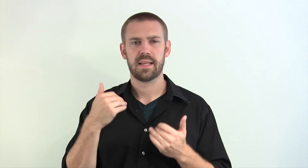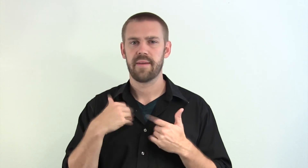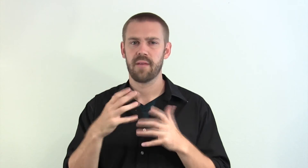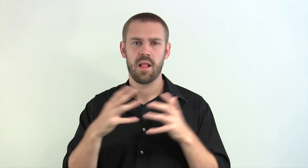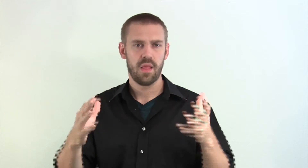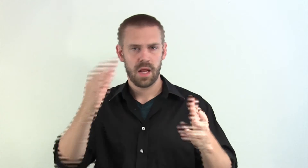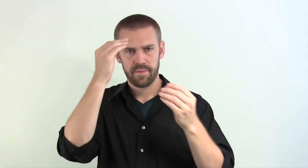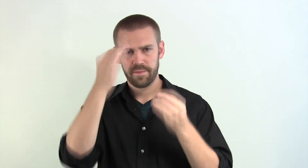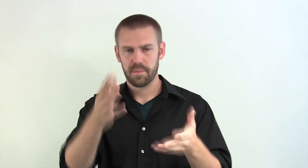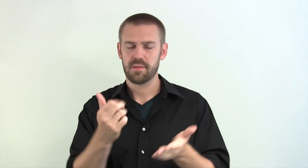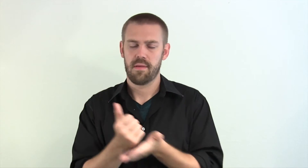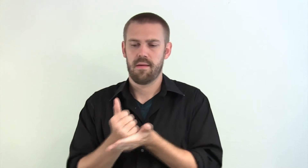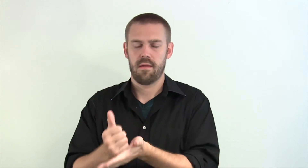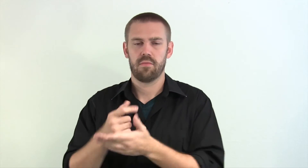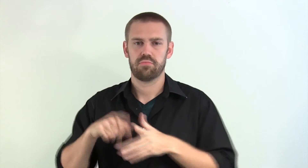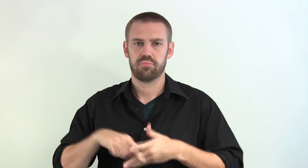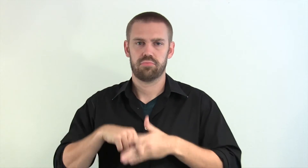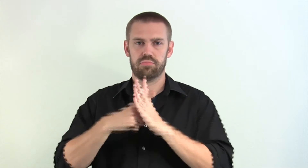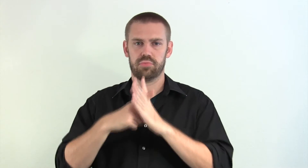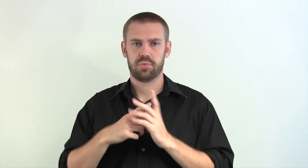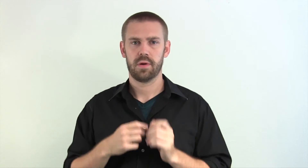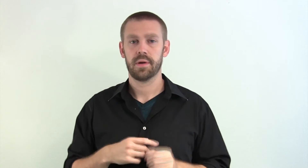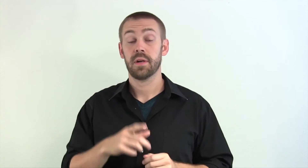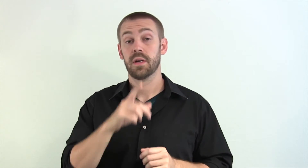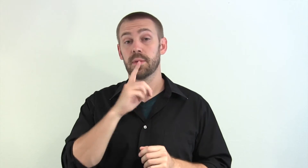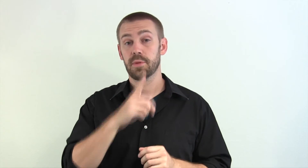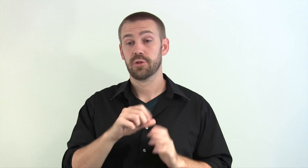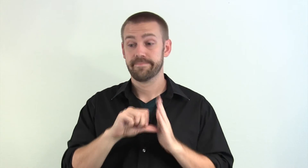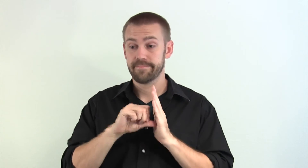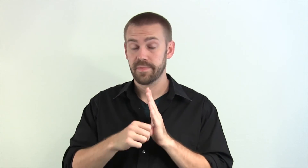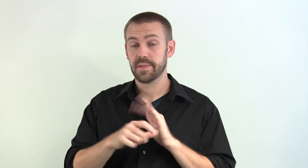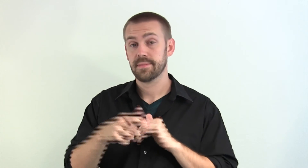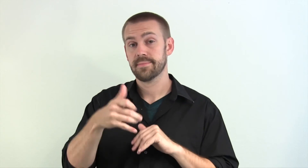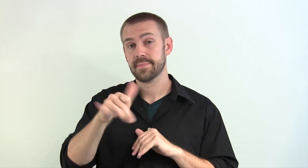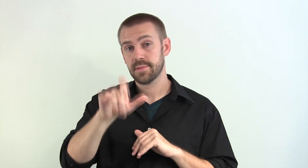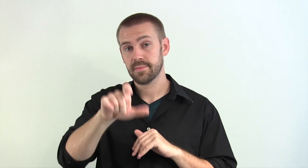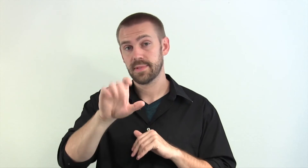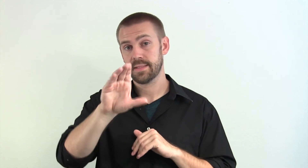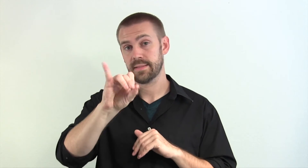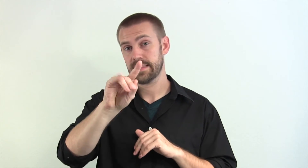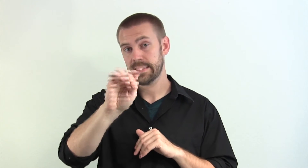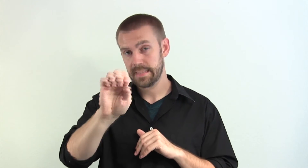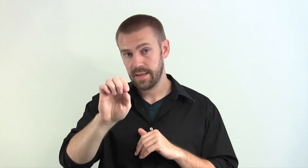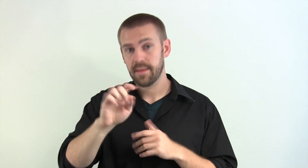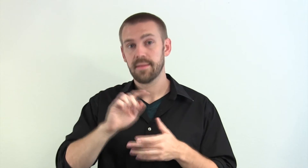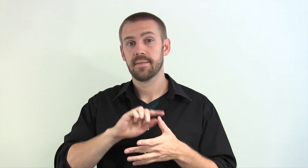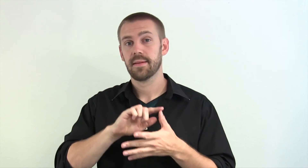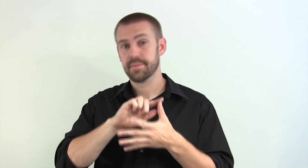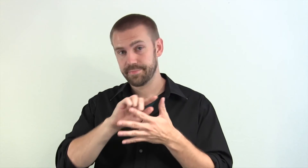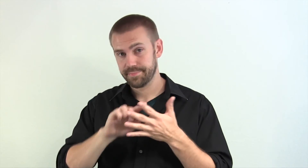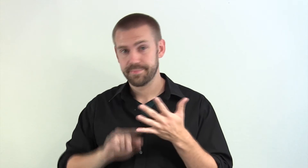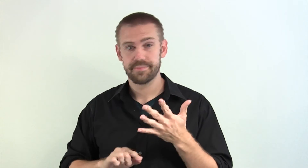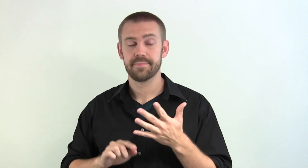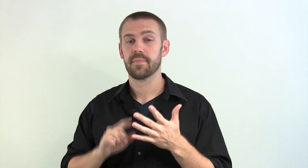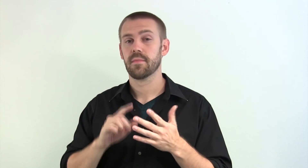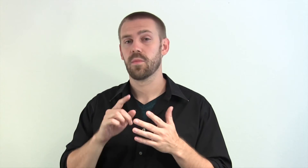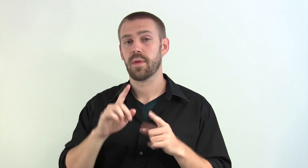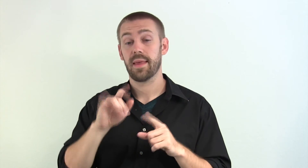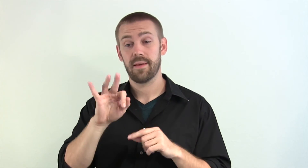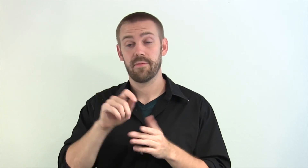And the website has a lot of information to help them get started, but be sure to emphasize that they need to be citing their information. If they're doing